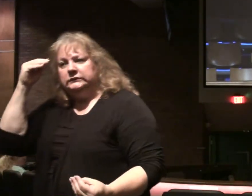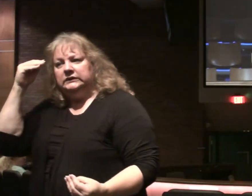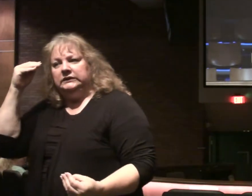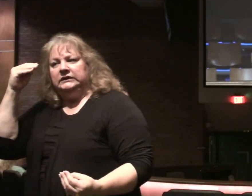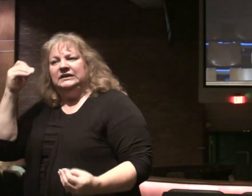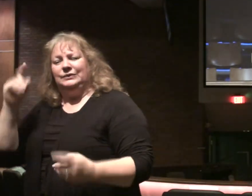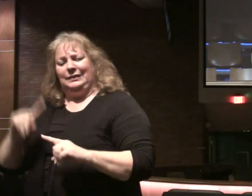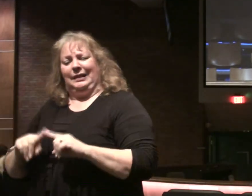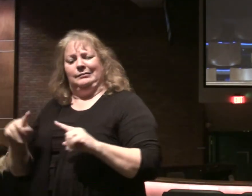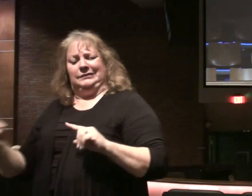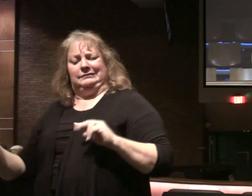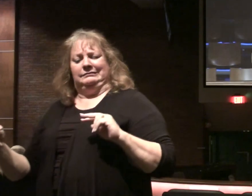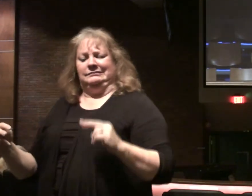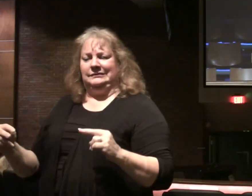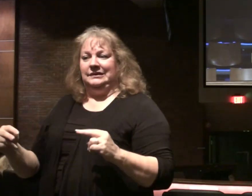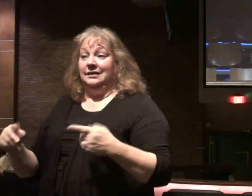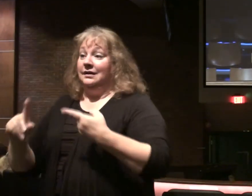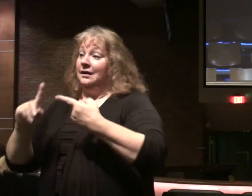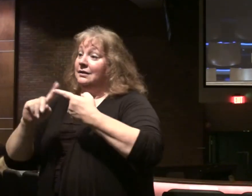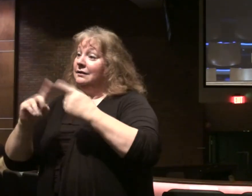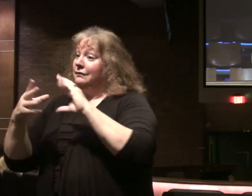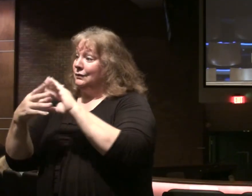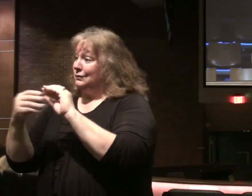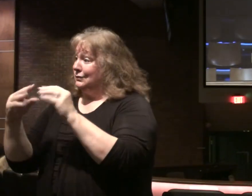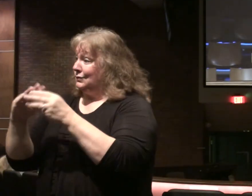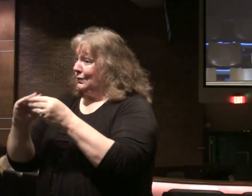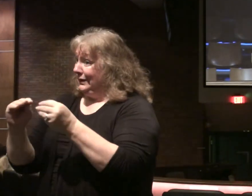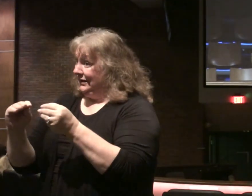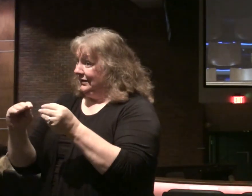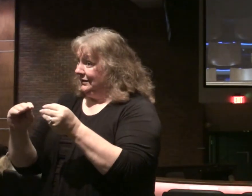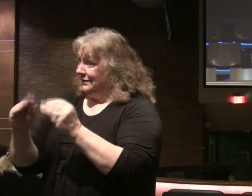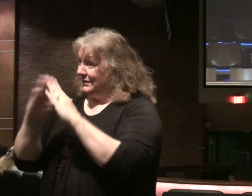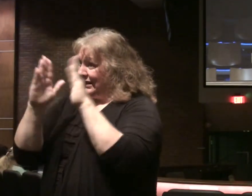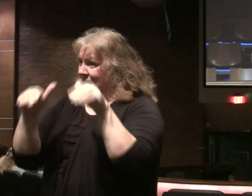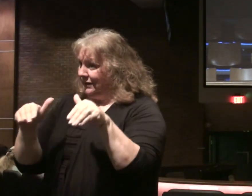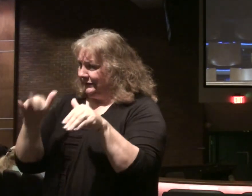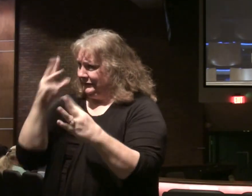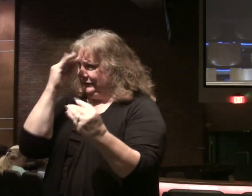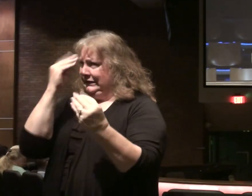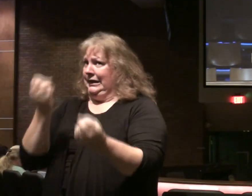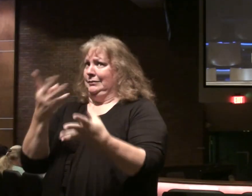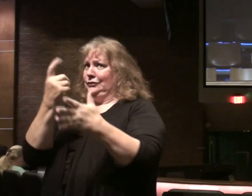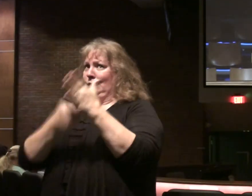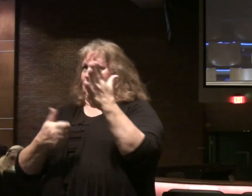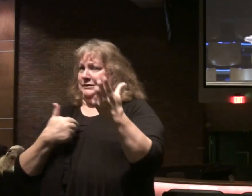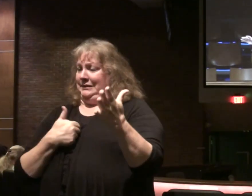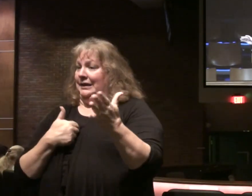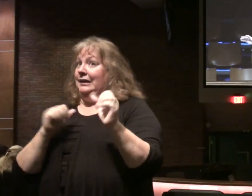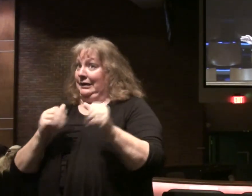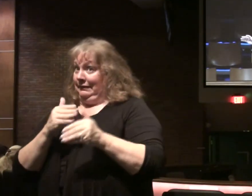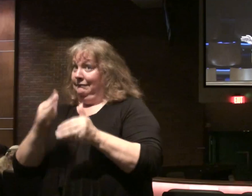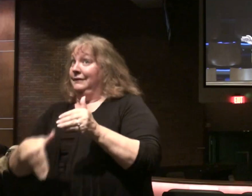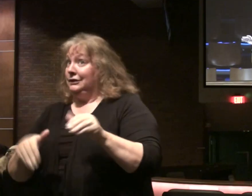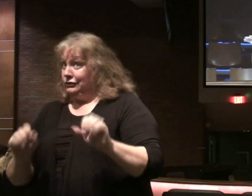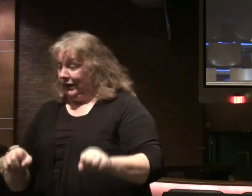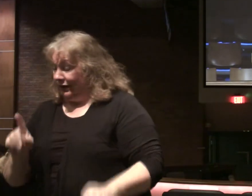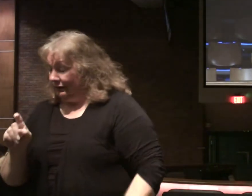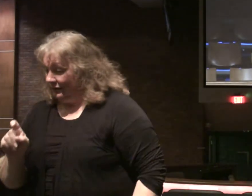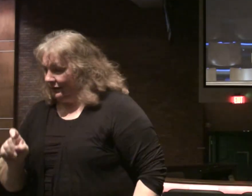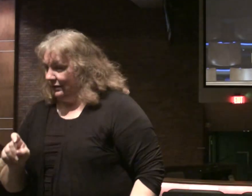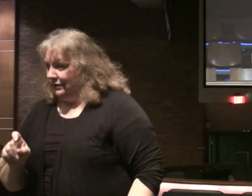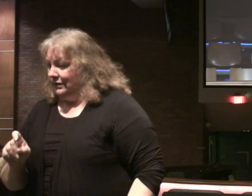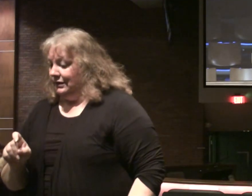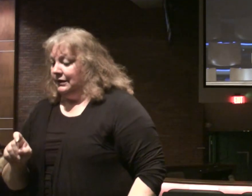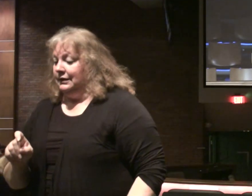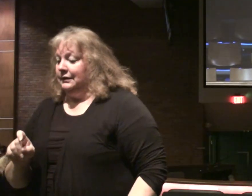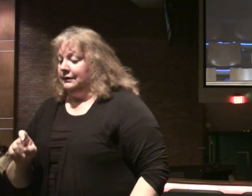Slightly different perspective. The first illustration showed. Count the cost so you'll be able to finish. And